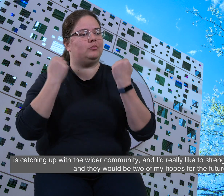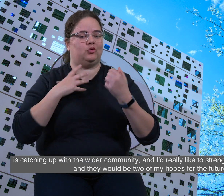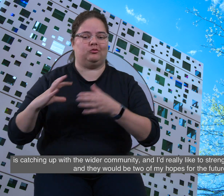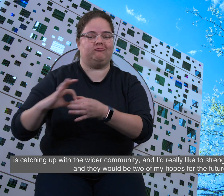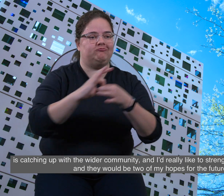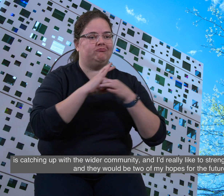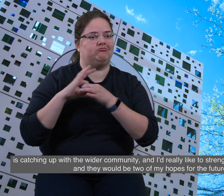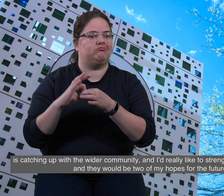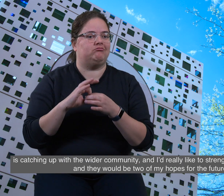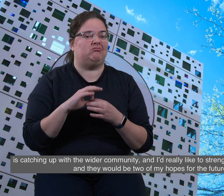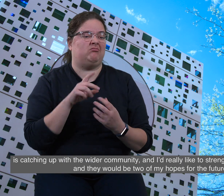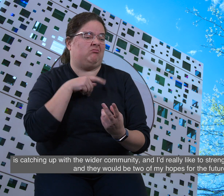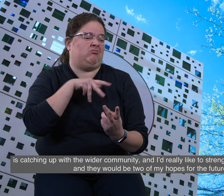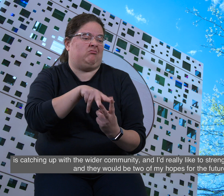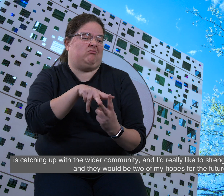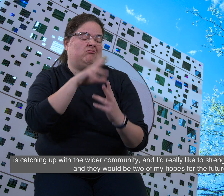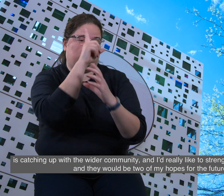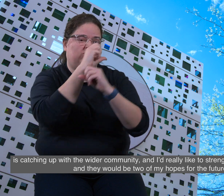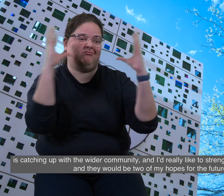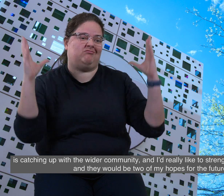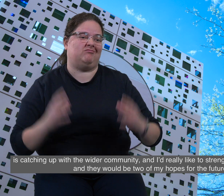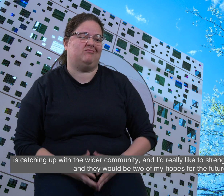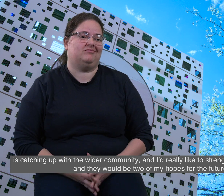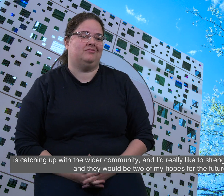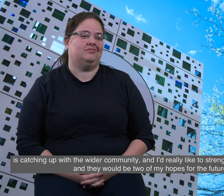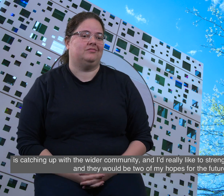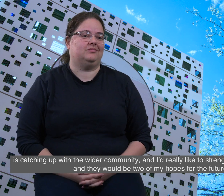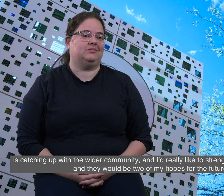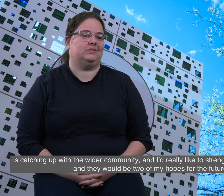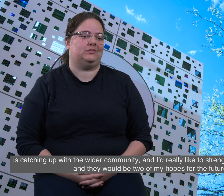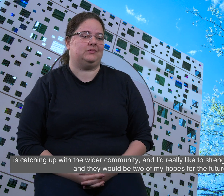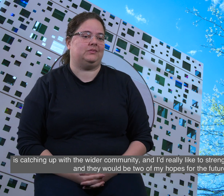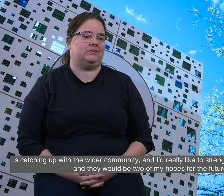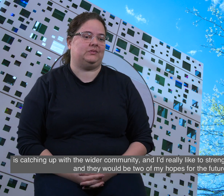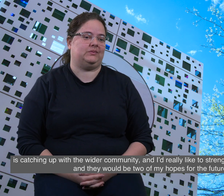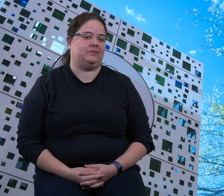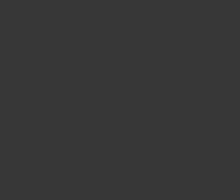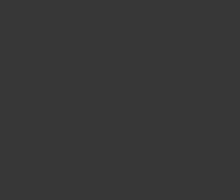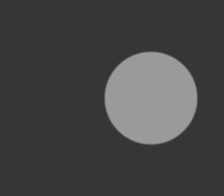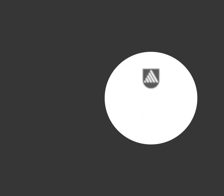up with the wider community and I'd really like to strengthen those relations and they would be to my hopes for the future. While the